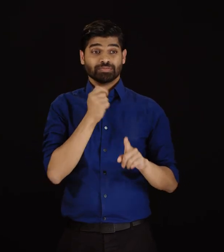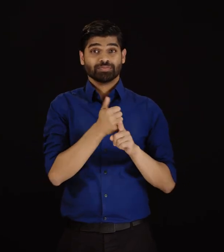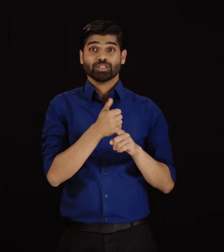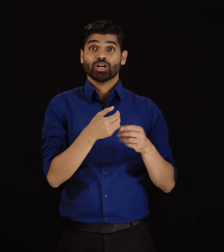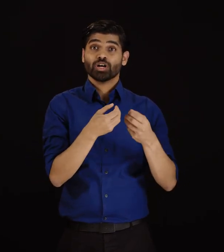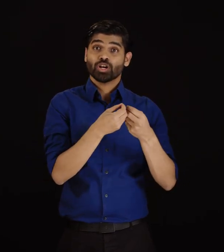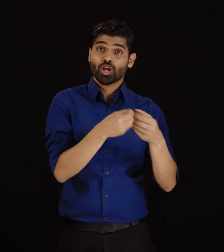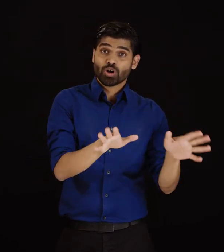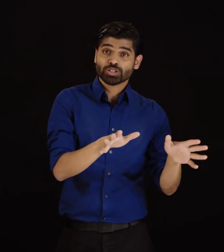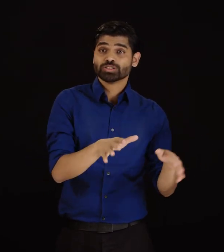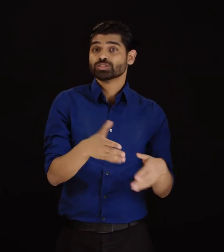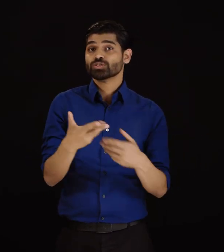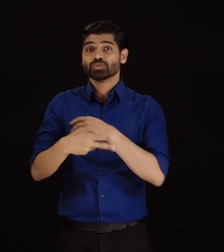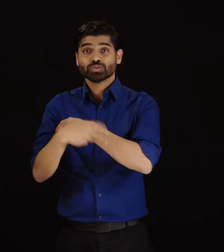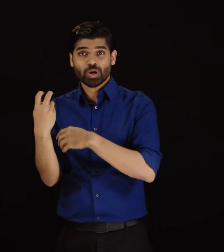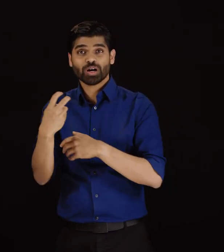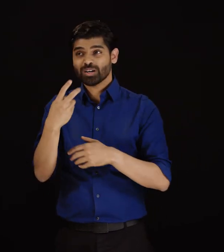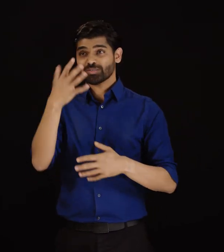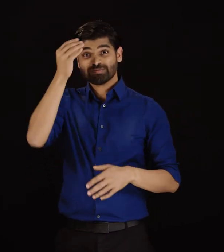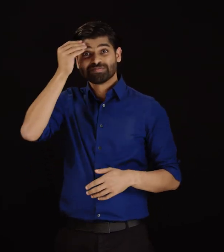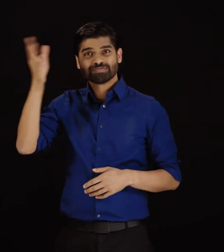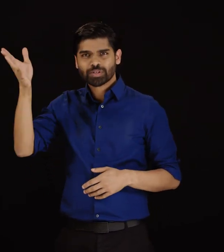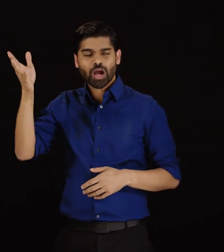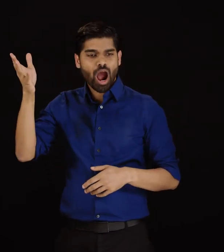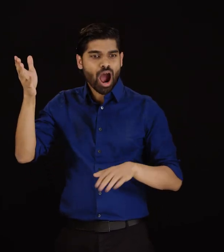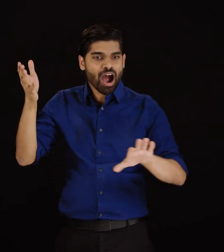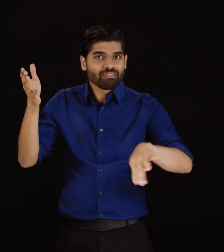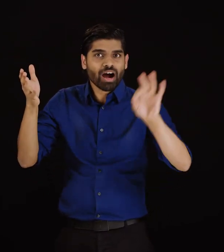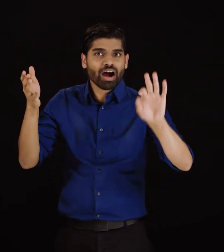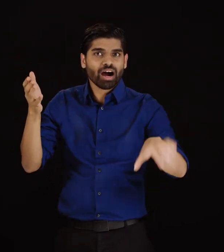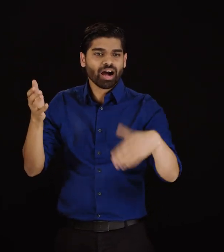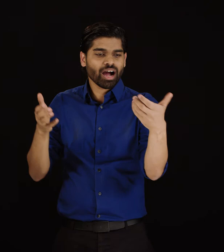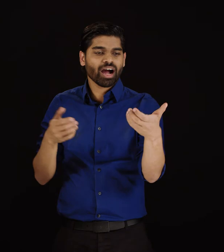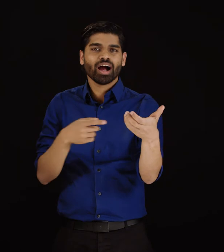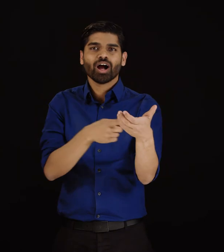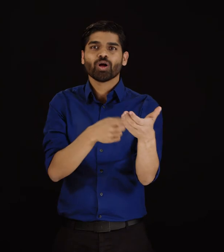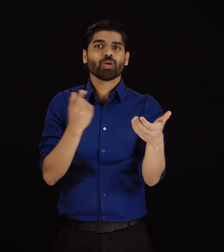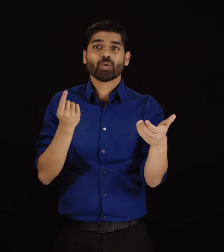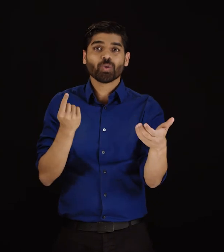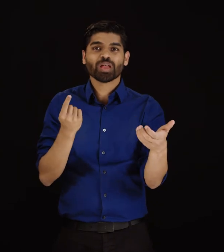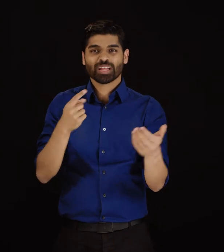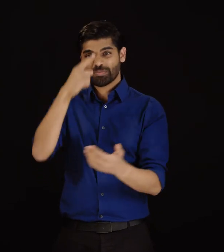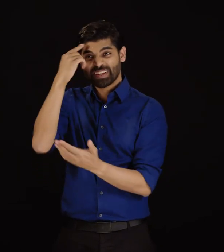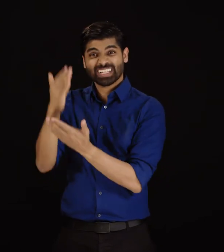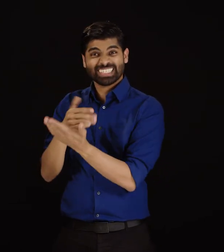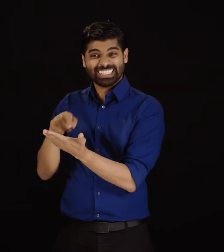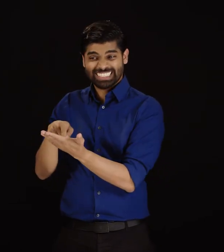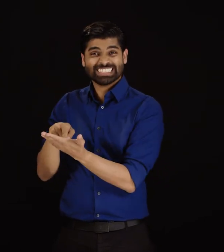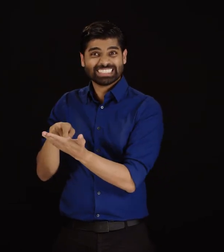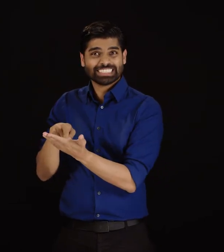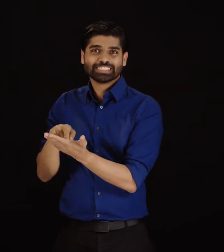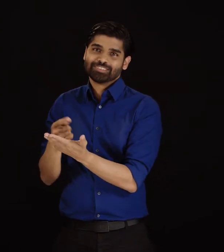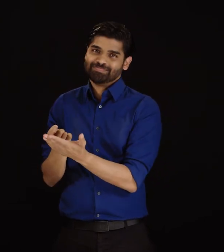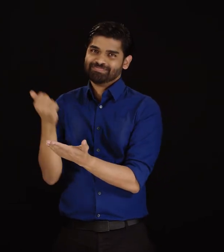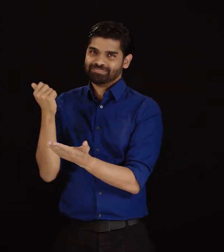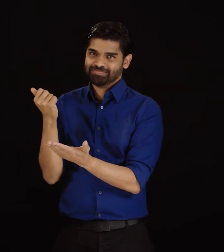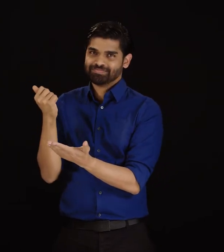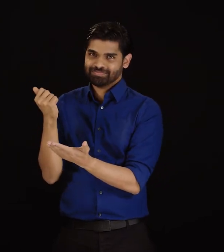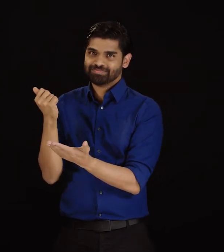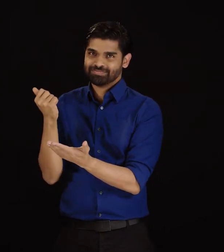also use the blacklist to check and see if a used device they are interested in purchasing has been reported lost or stolen. Customers